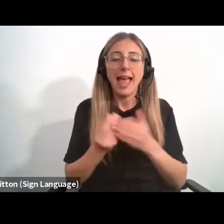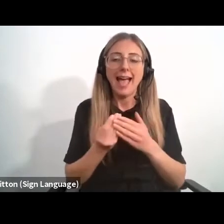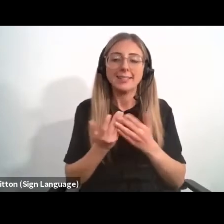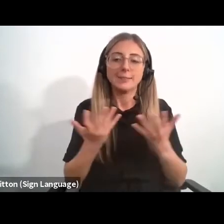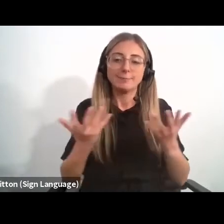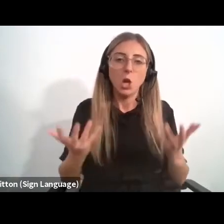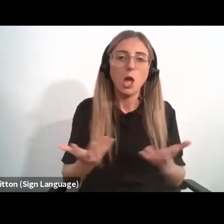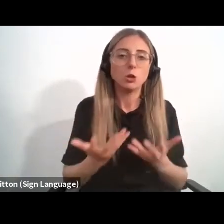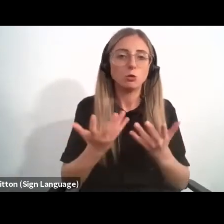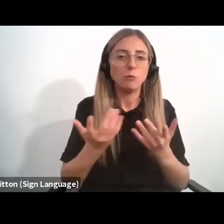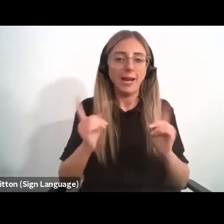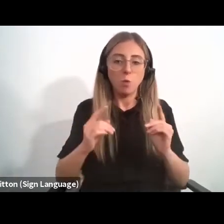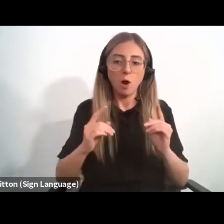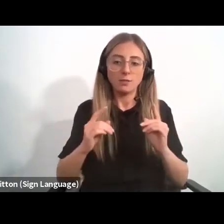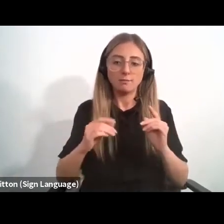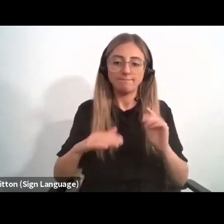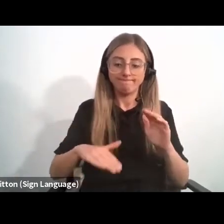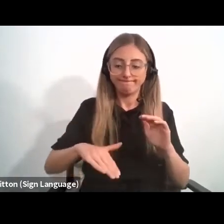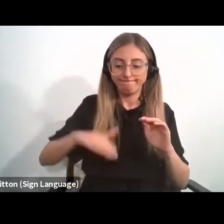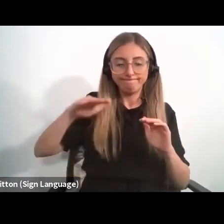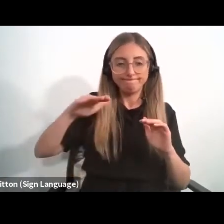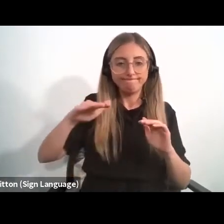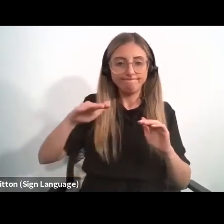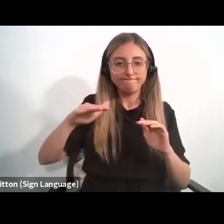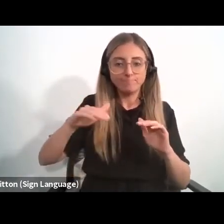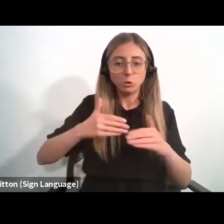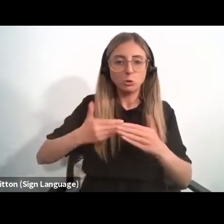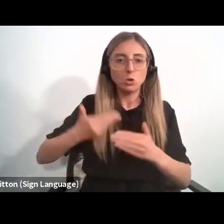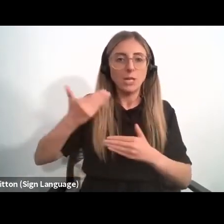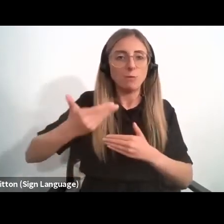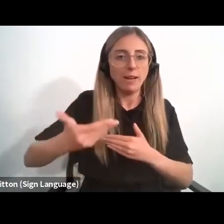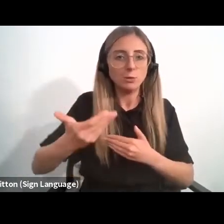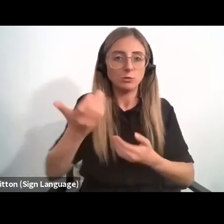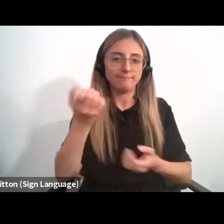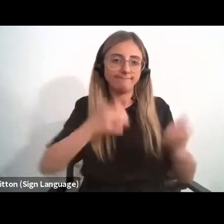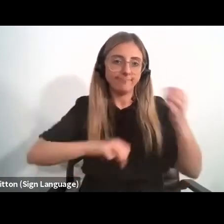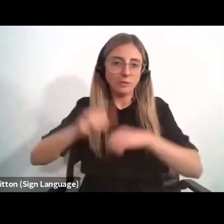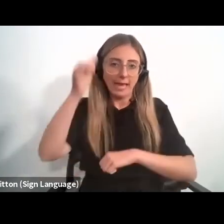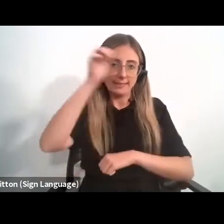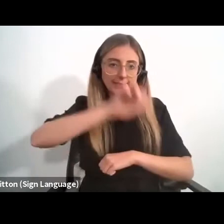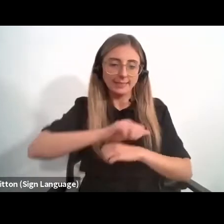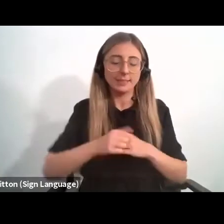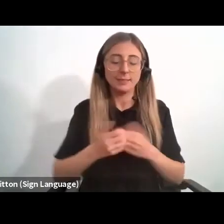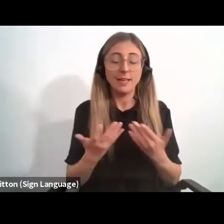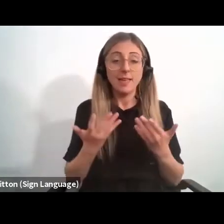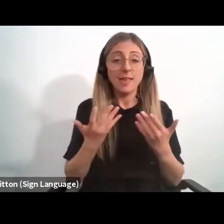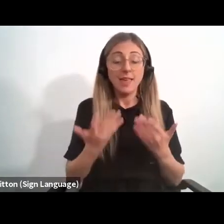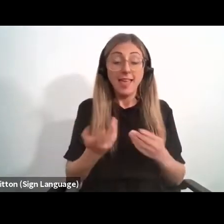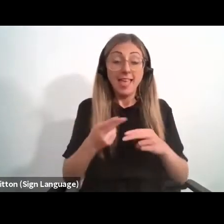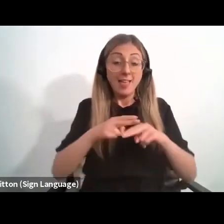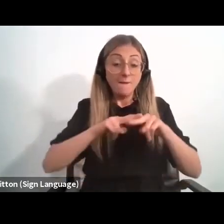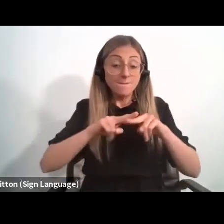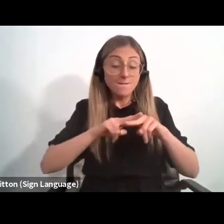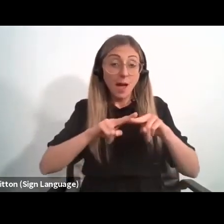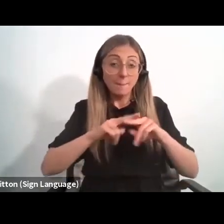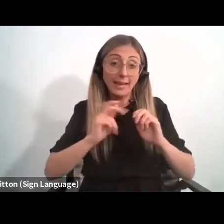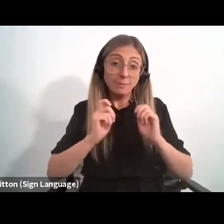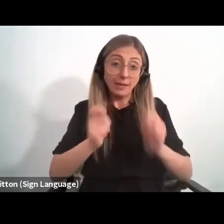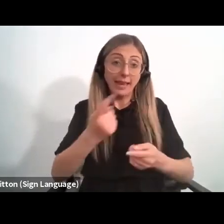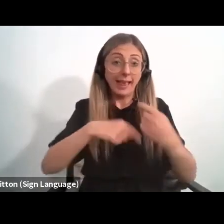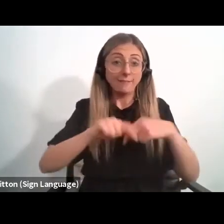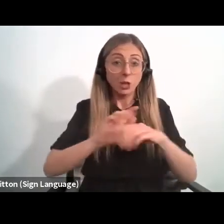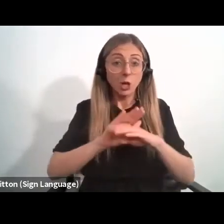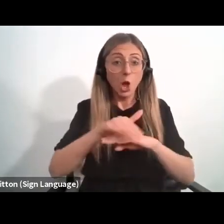the next generation of scientists. Together, these families receive over 60.5